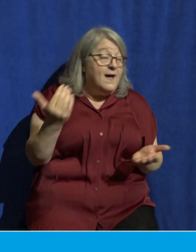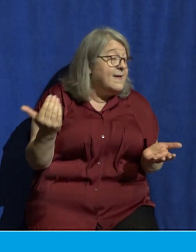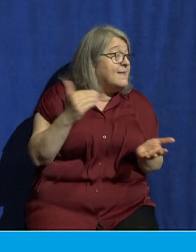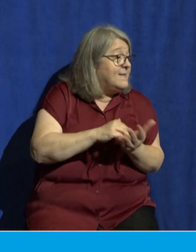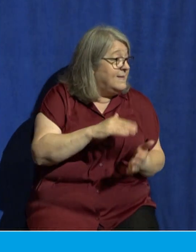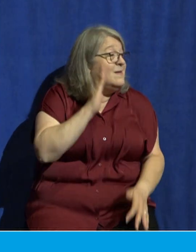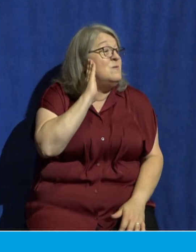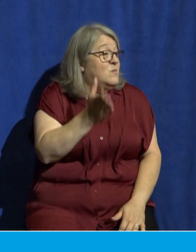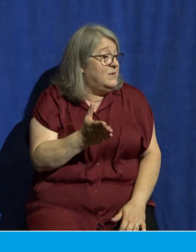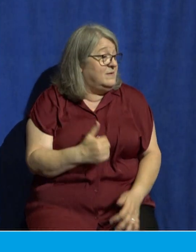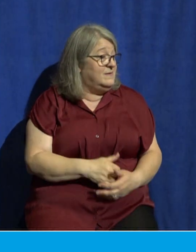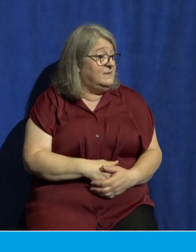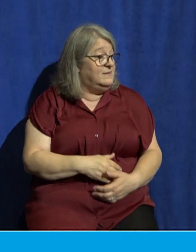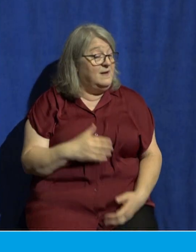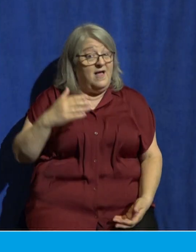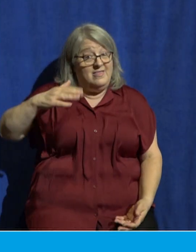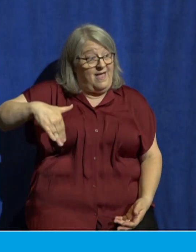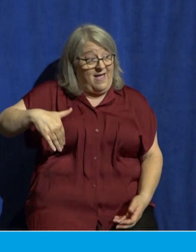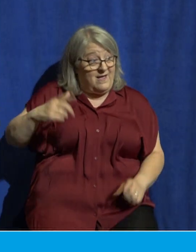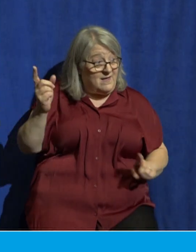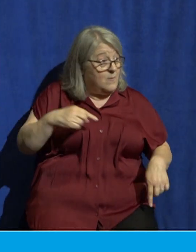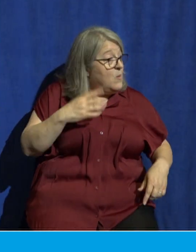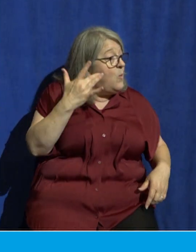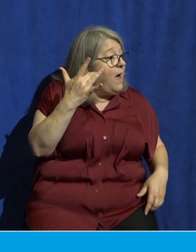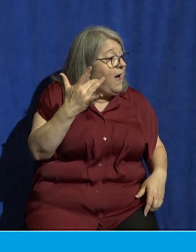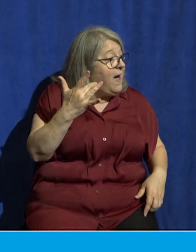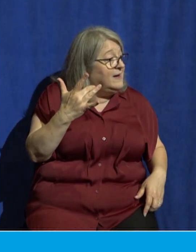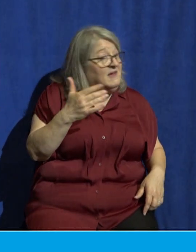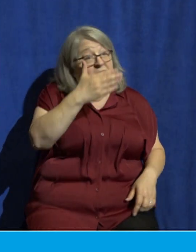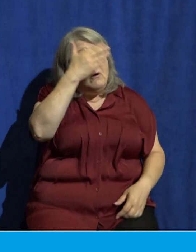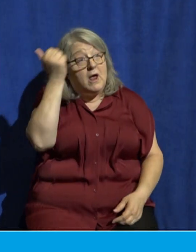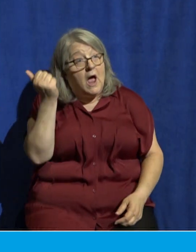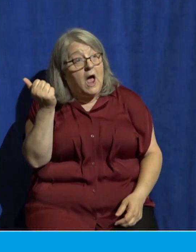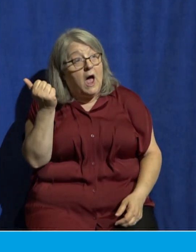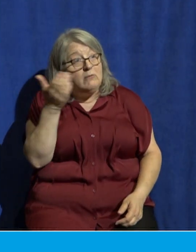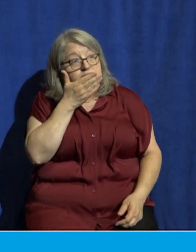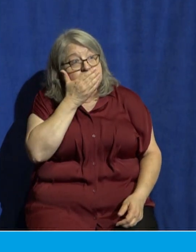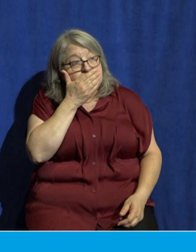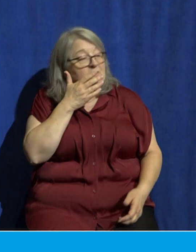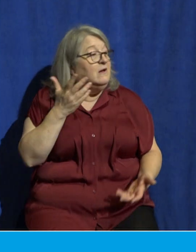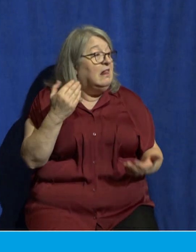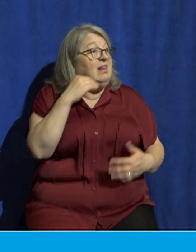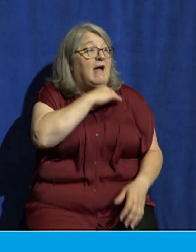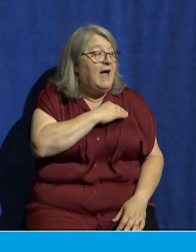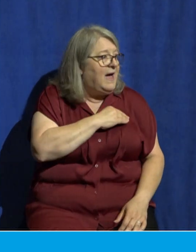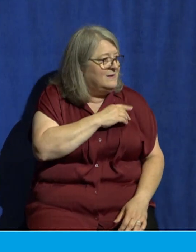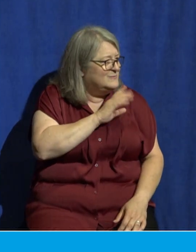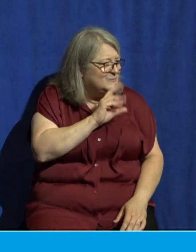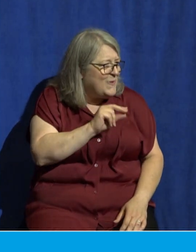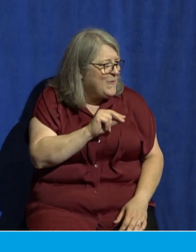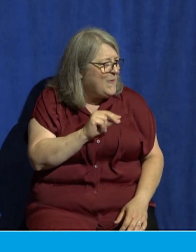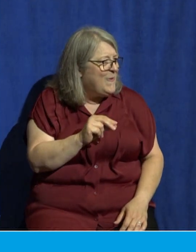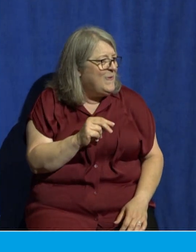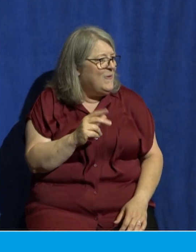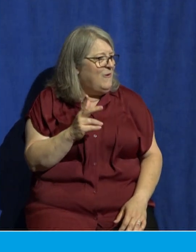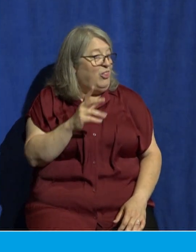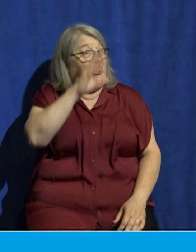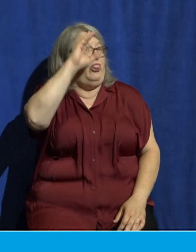that he hasn't come yet is not because he forgot or because he lied or because he was delusional but Peter says the